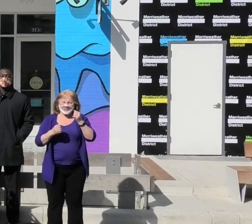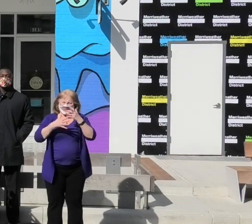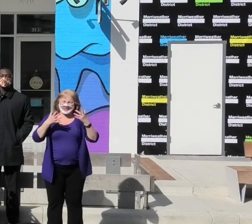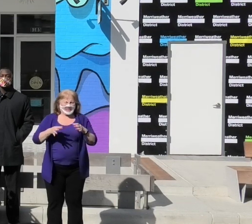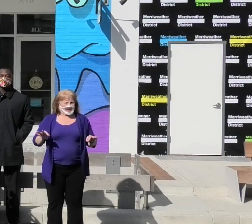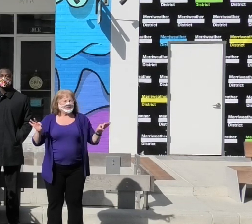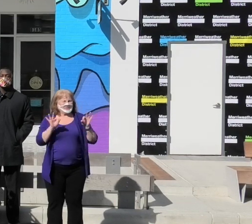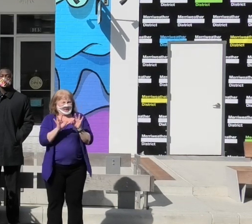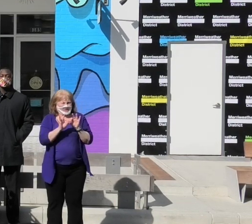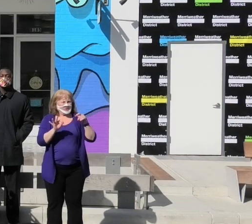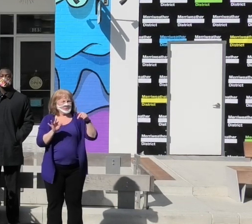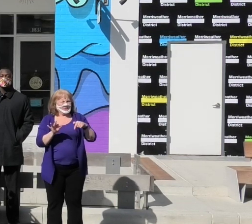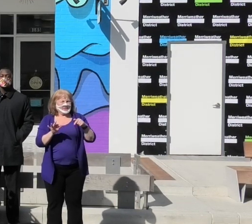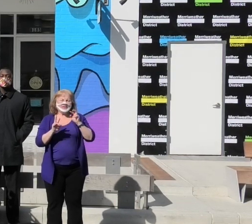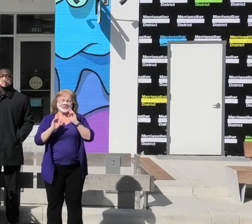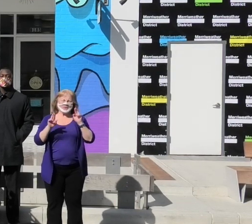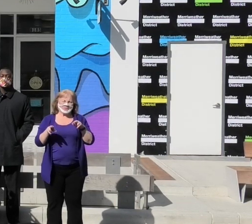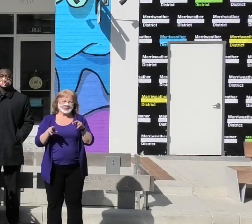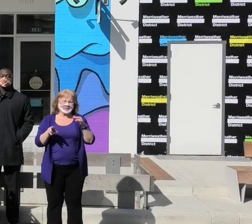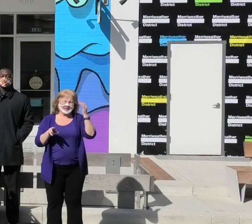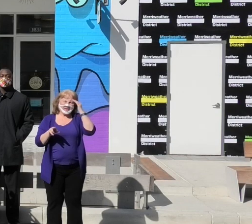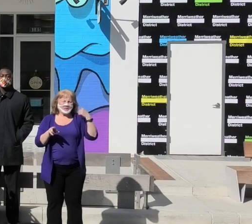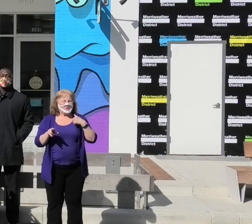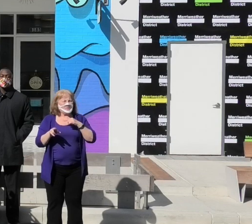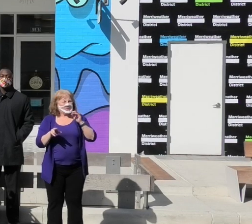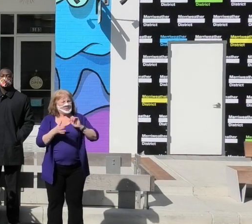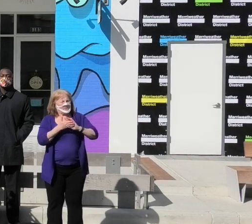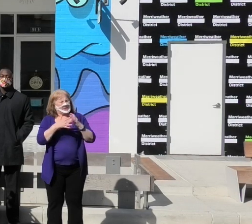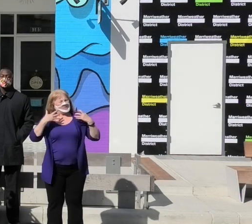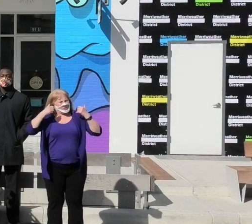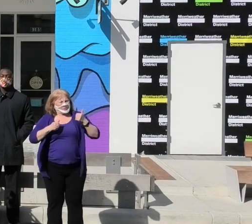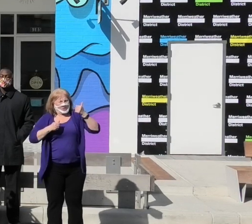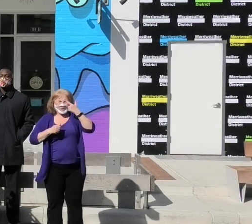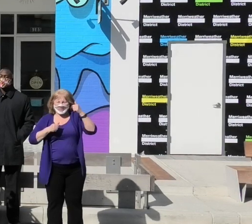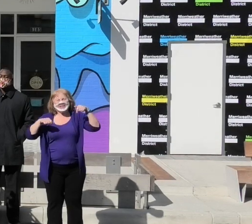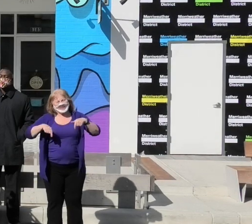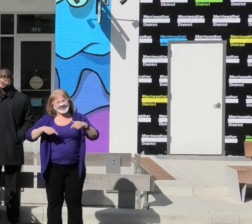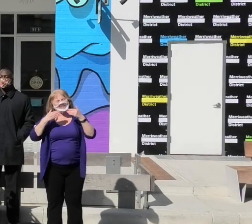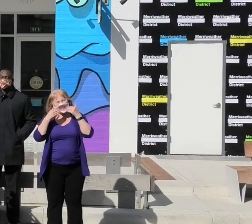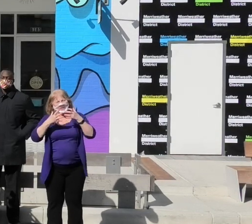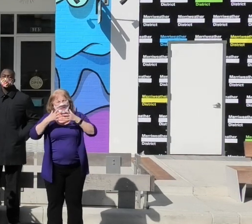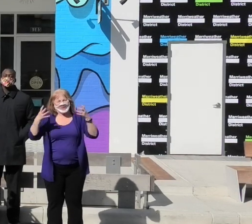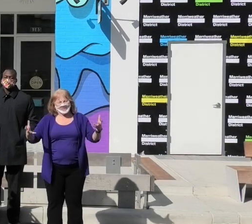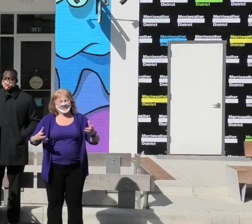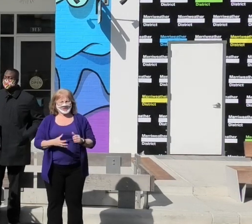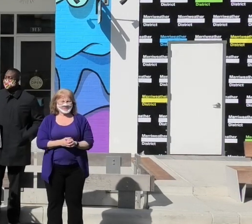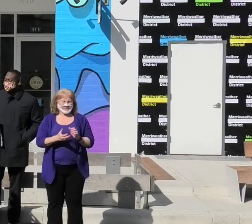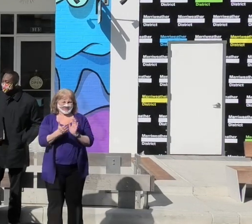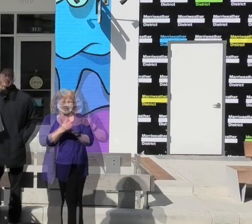a lot of value in this report and I know we'll be a stronger community because of it. So thank you very much.